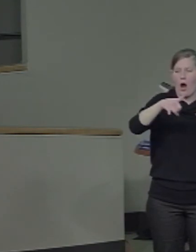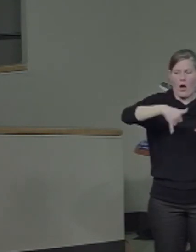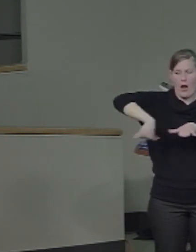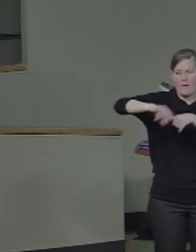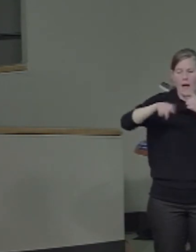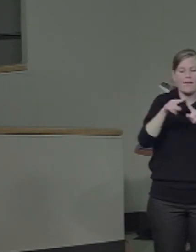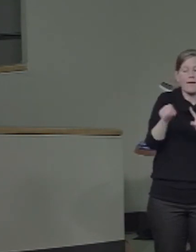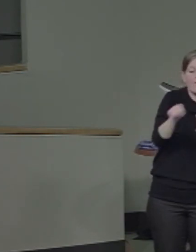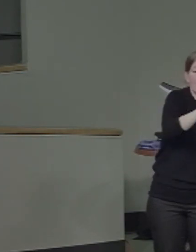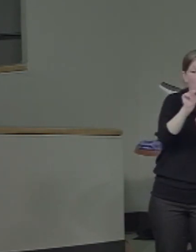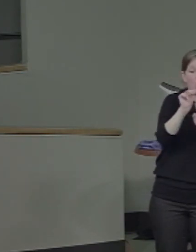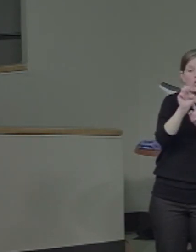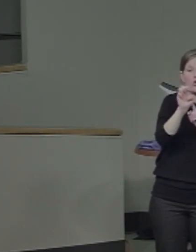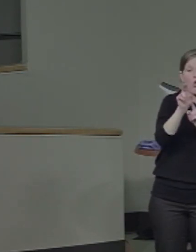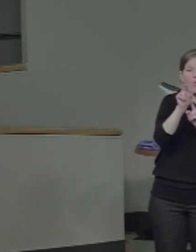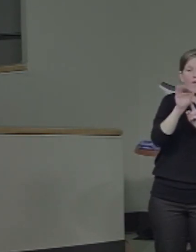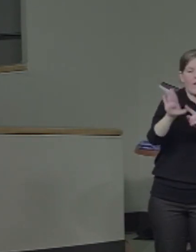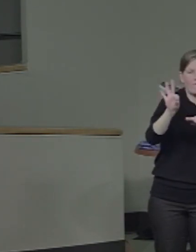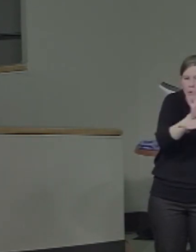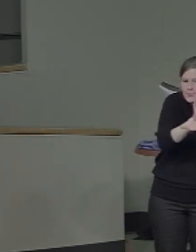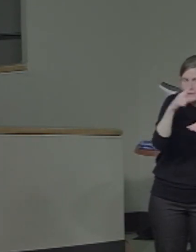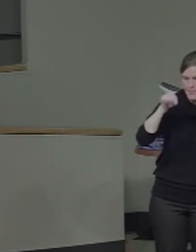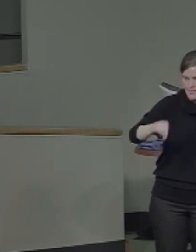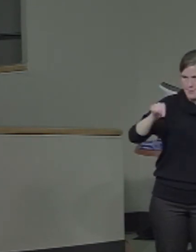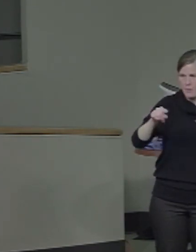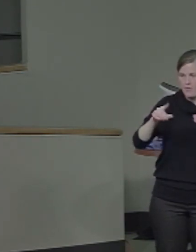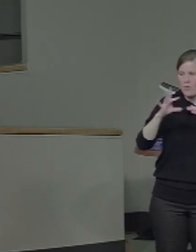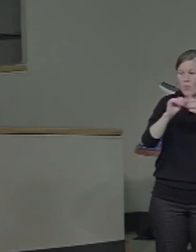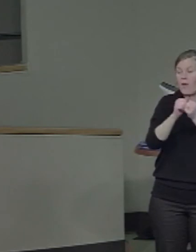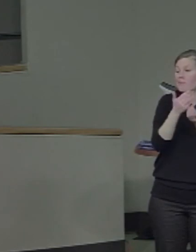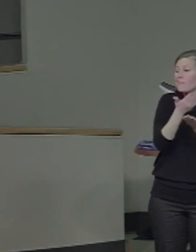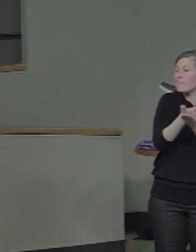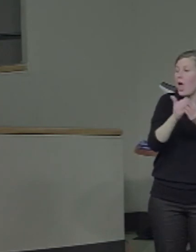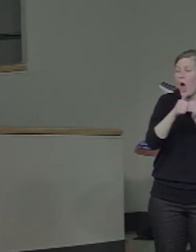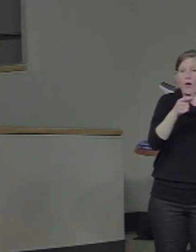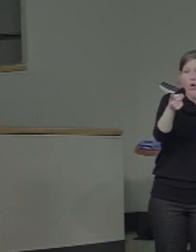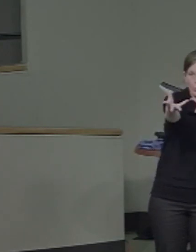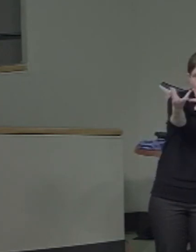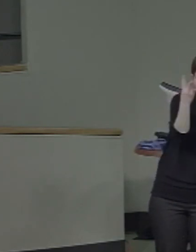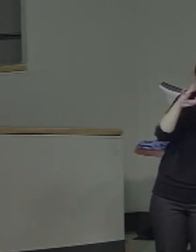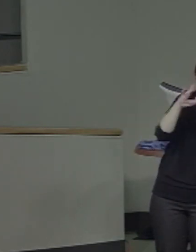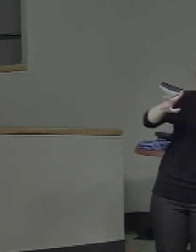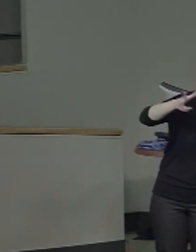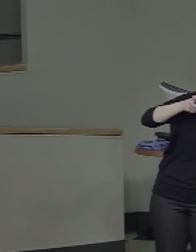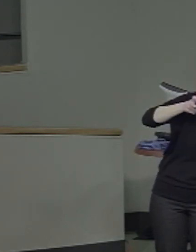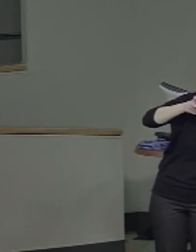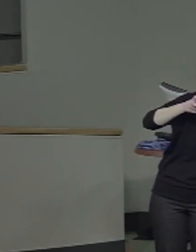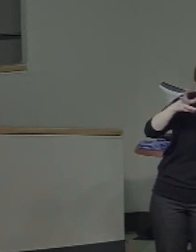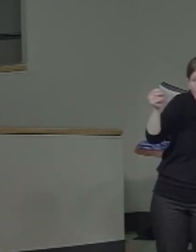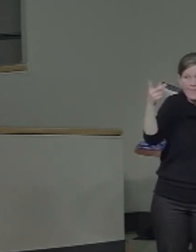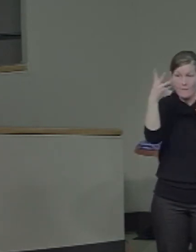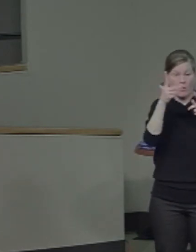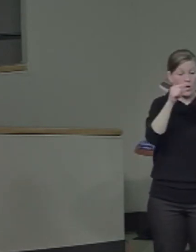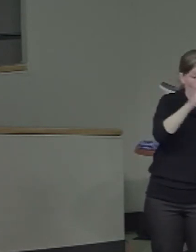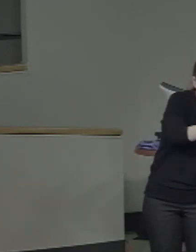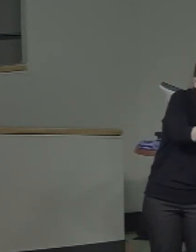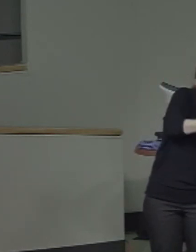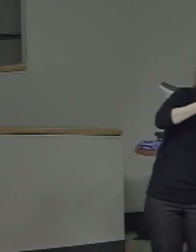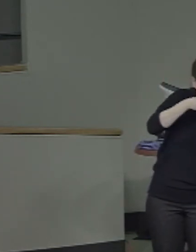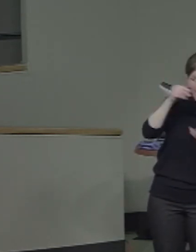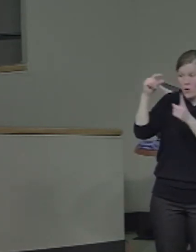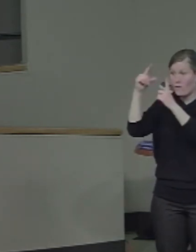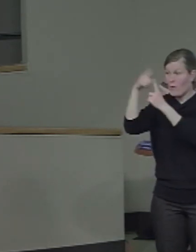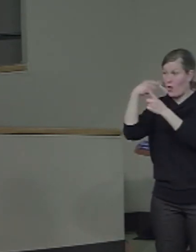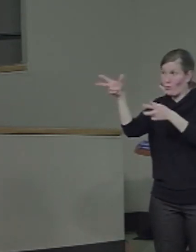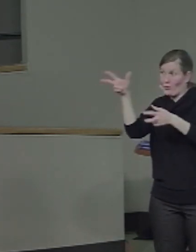of face representation and word representation that can, that, you know, certain kinds of distinctions can